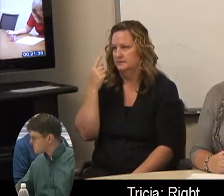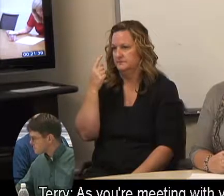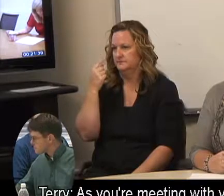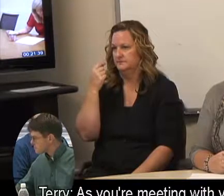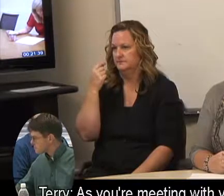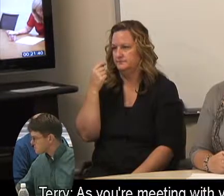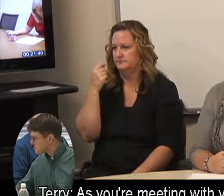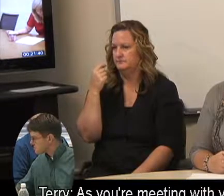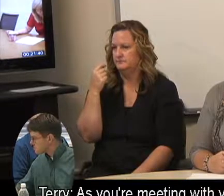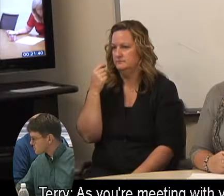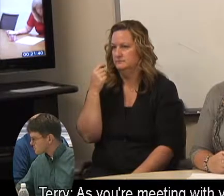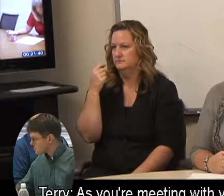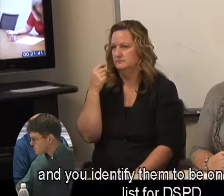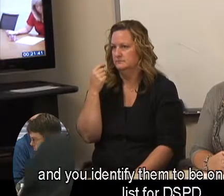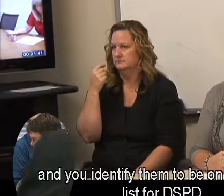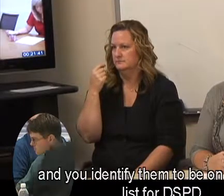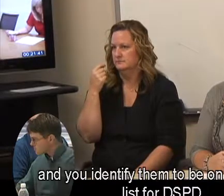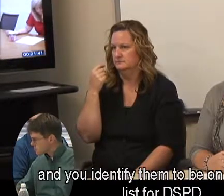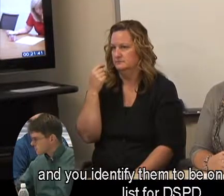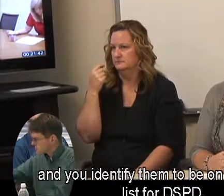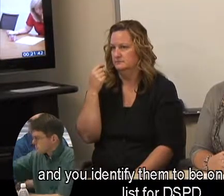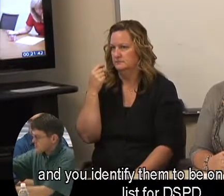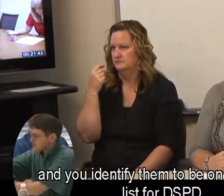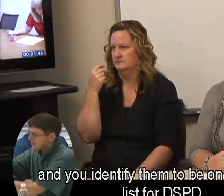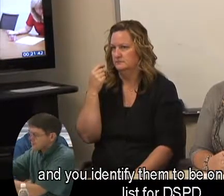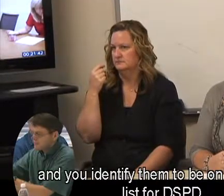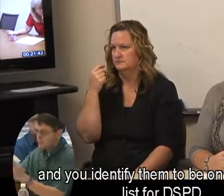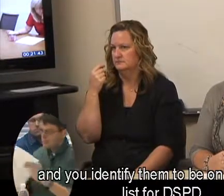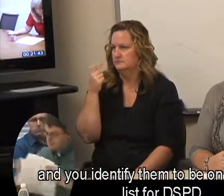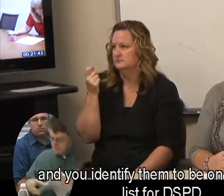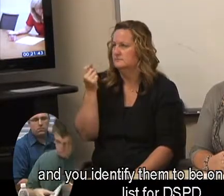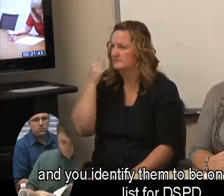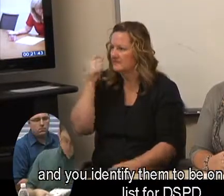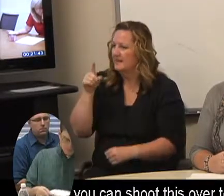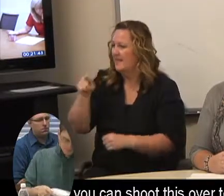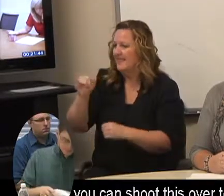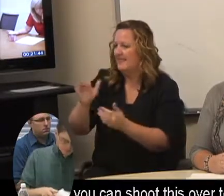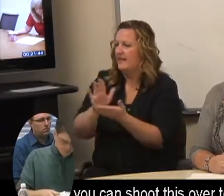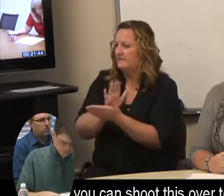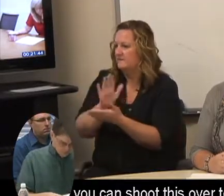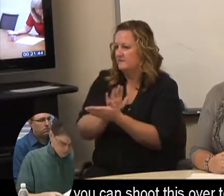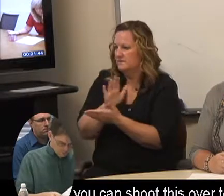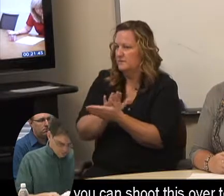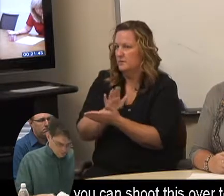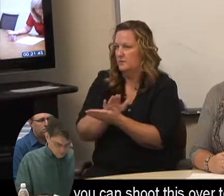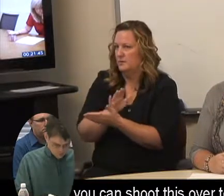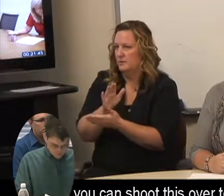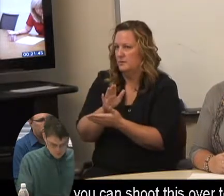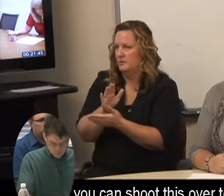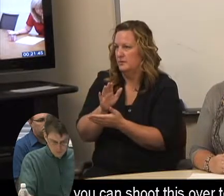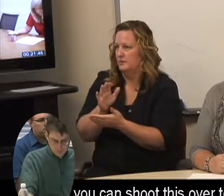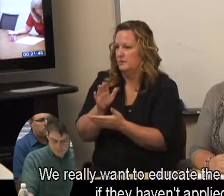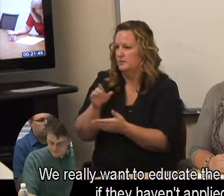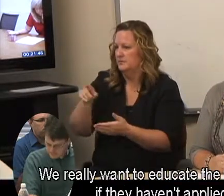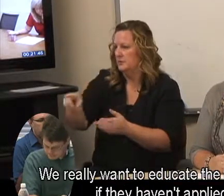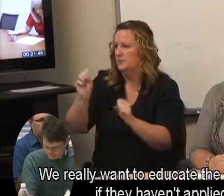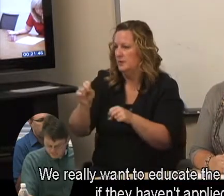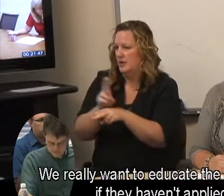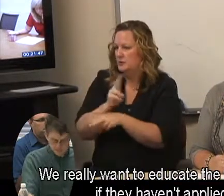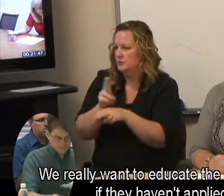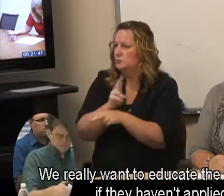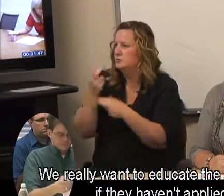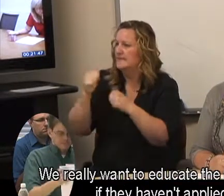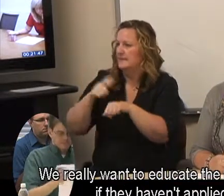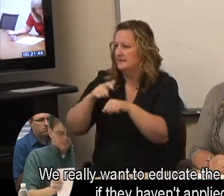As you're meeting with your clients and you identify them to be on the waiting list through DSPD that, you you can ship this over to her. And we really want to